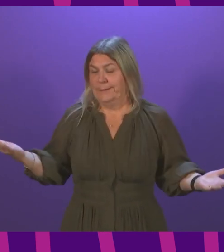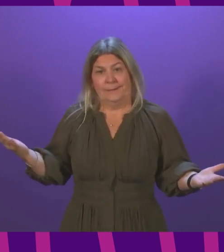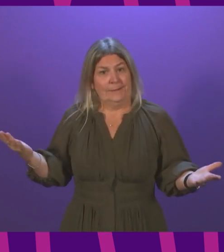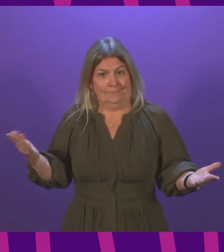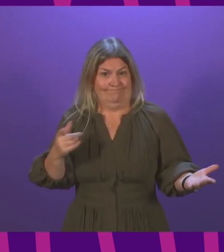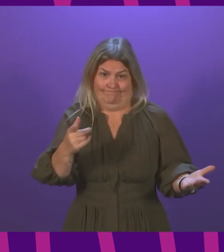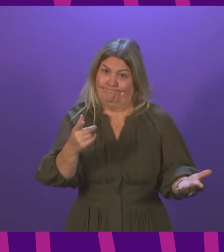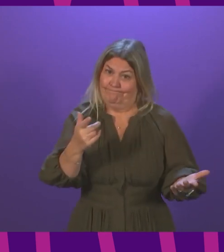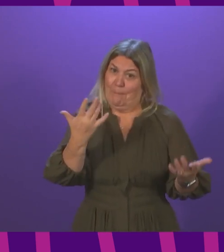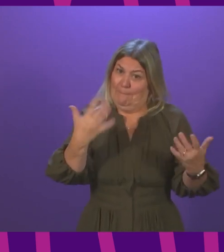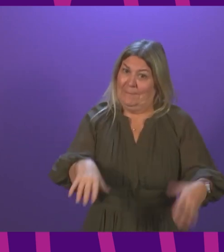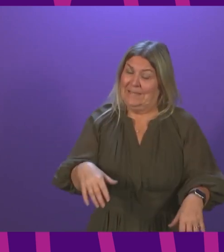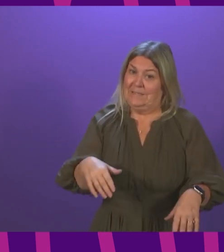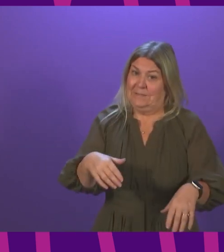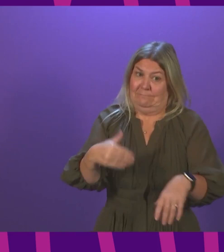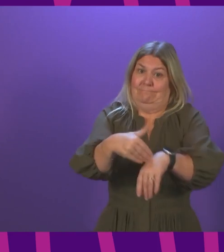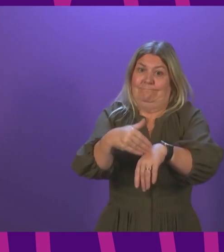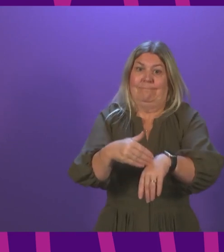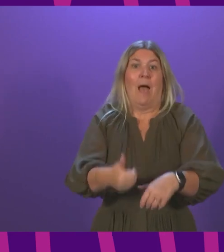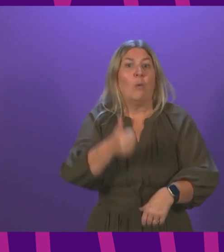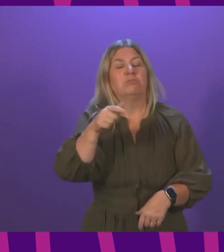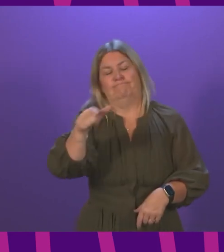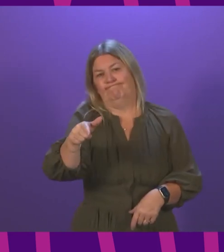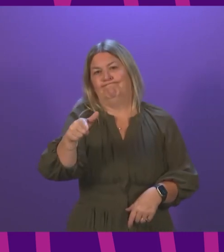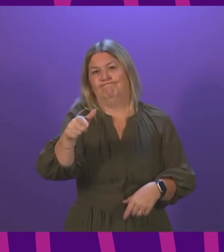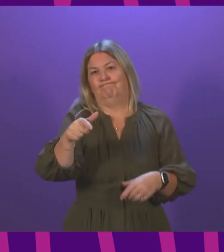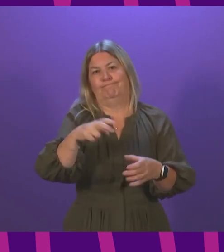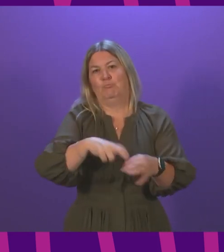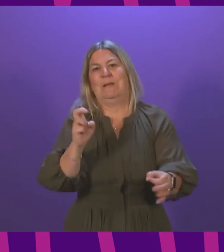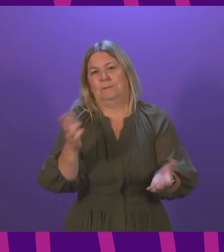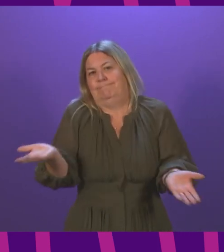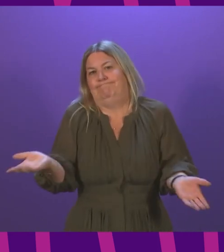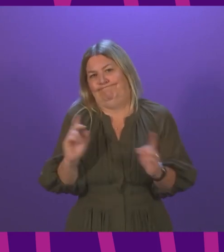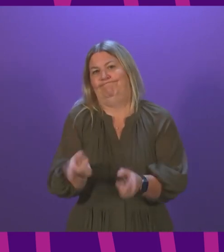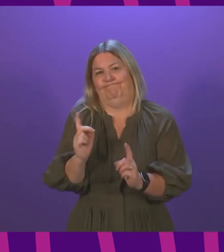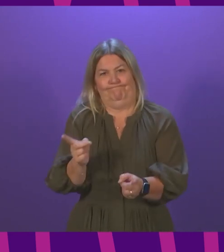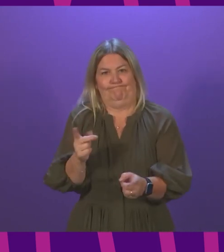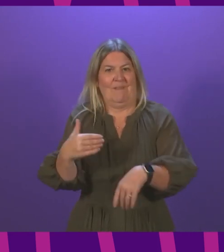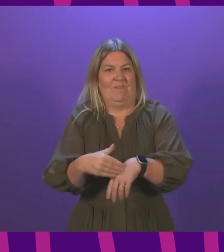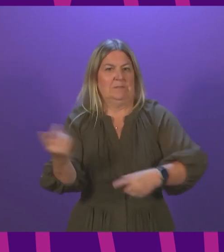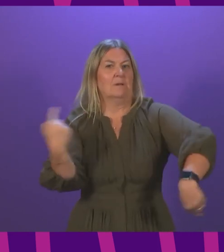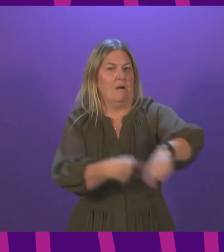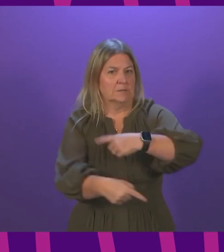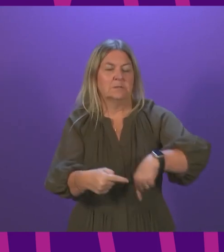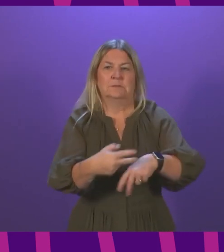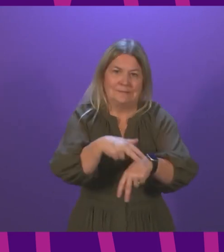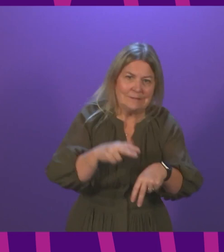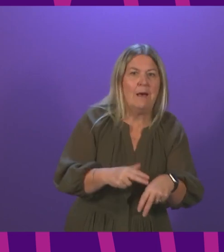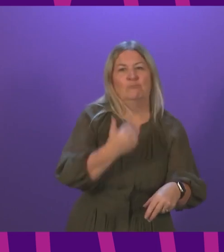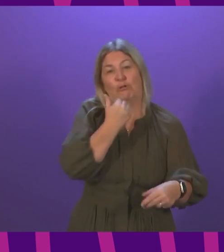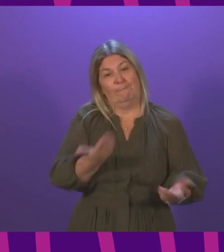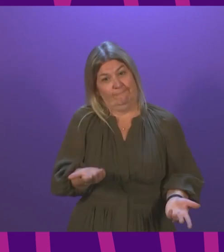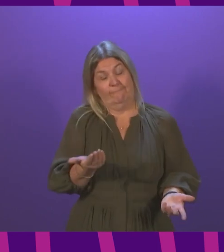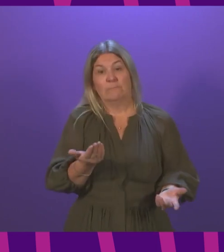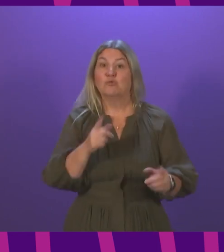significantly exacerbated by the ending of freedom of movement that came about because of Brexit. We will do what we can through employability and